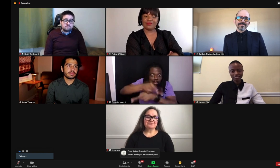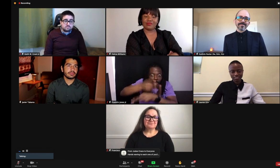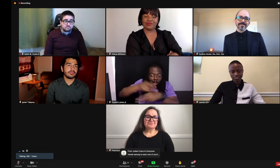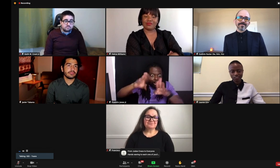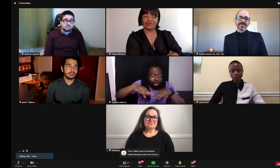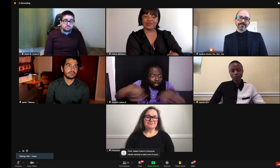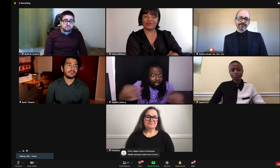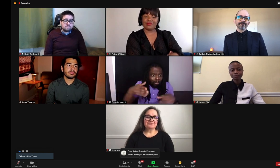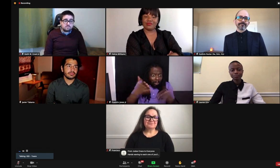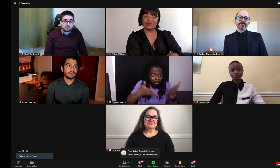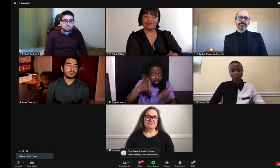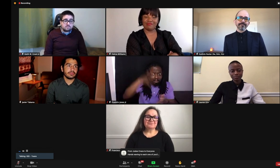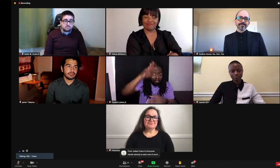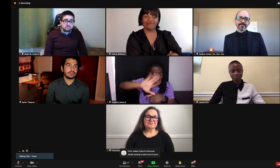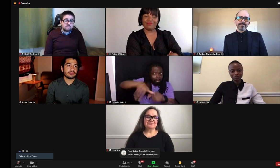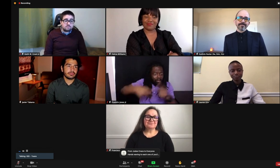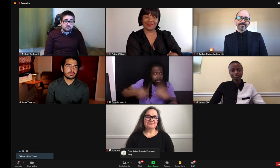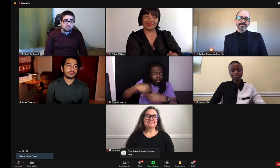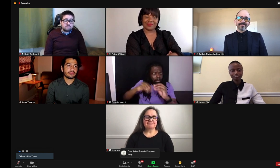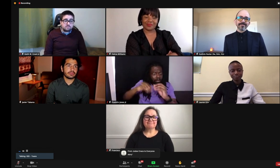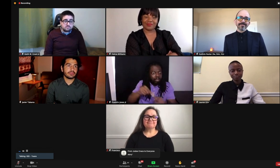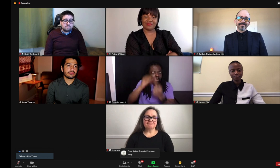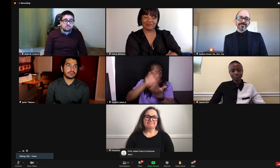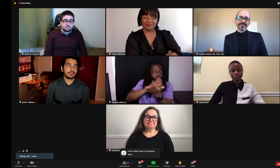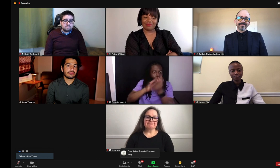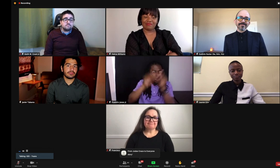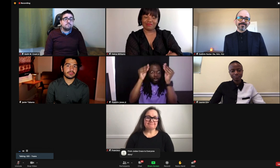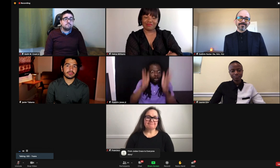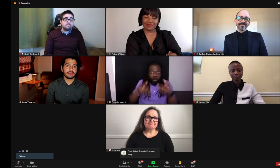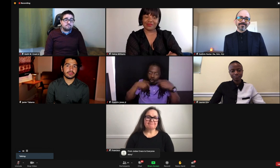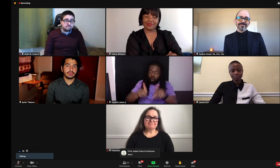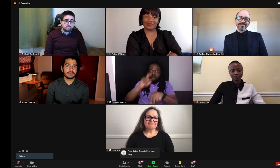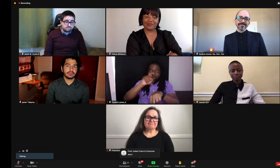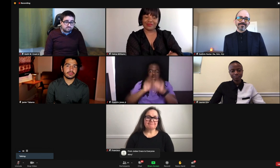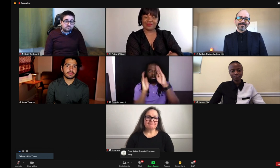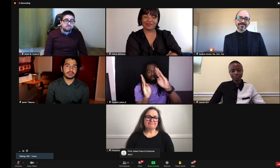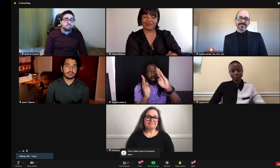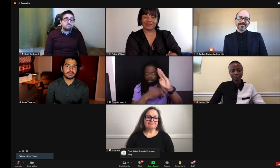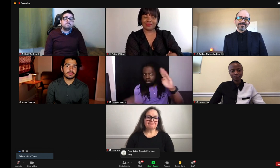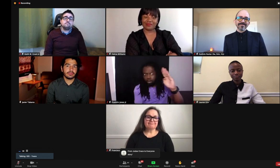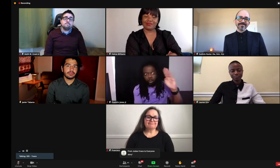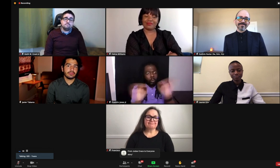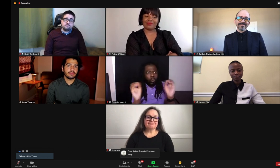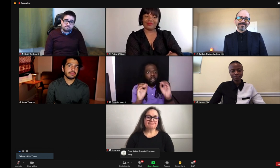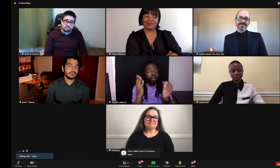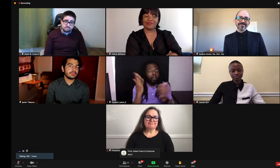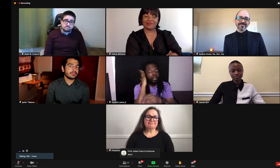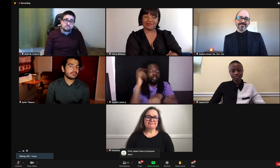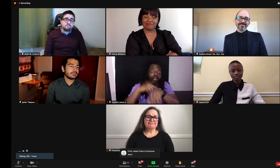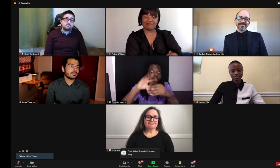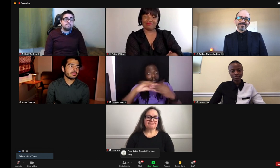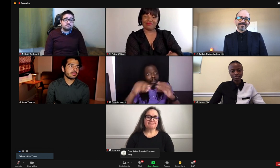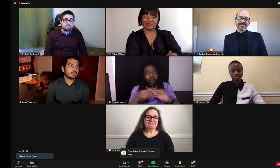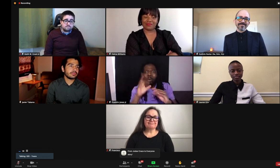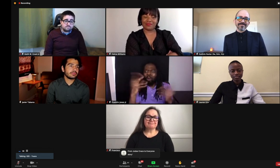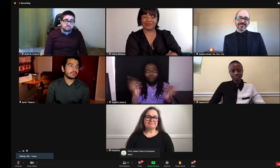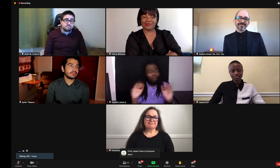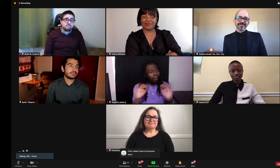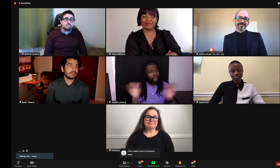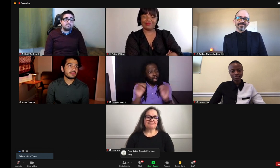can still share the same language because of what they're learning from the books. You know, the parent can actually become a teacher while they're reading these